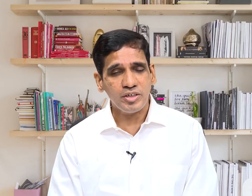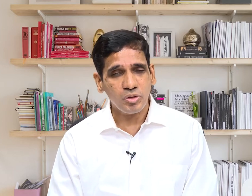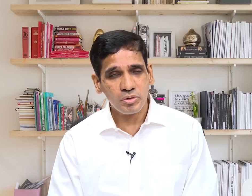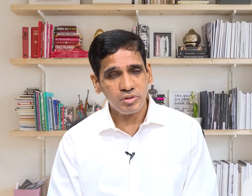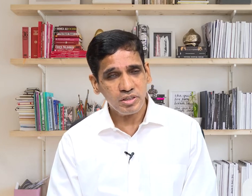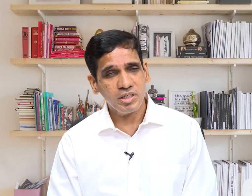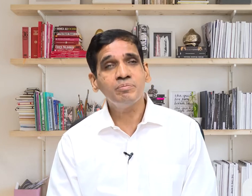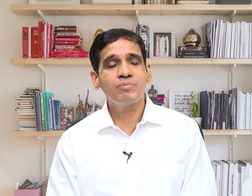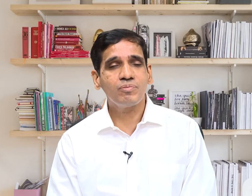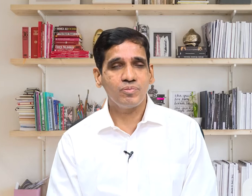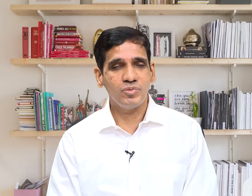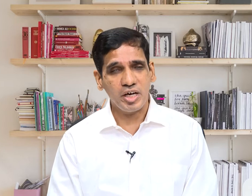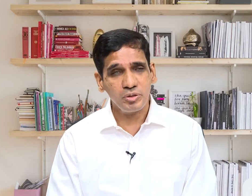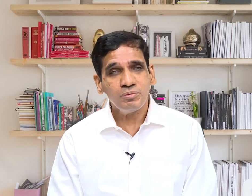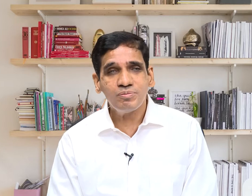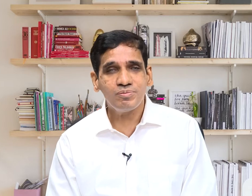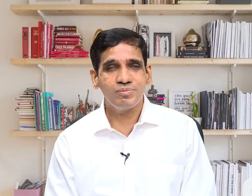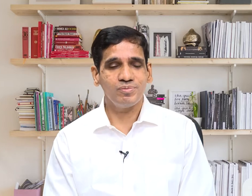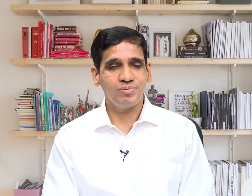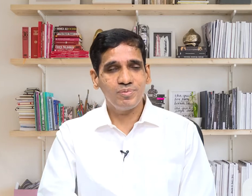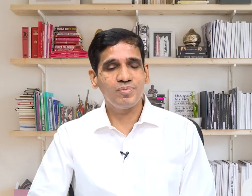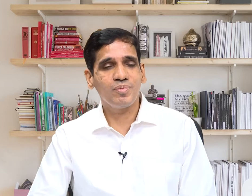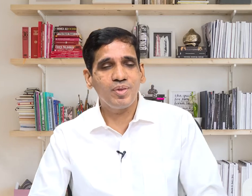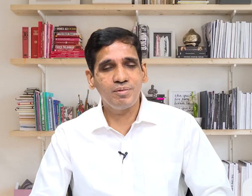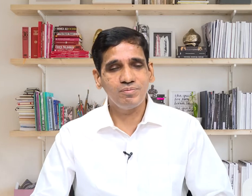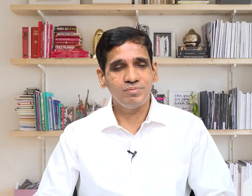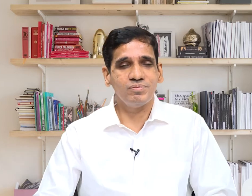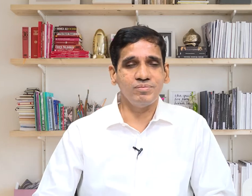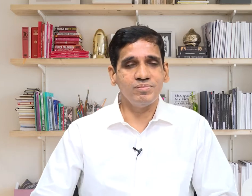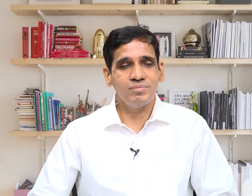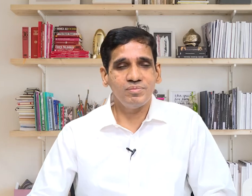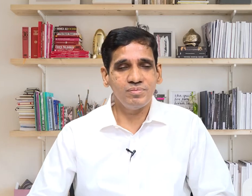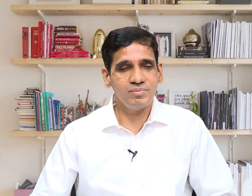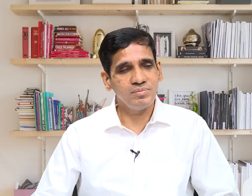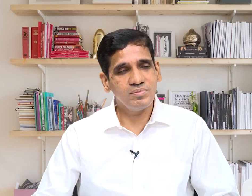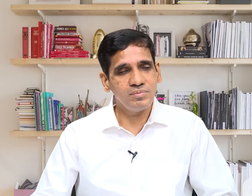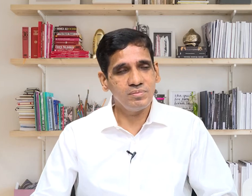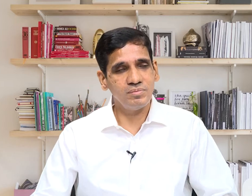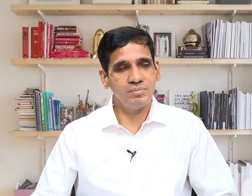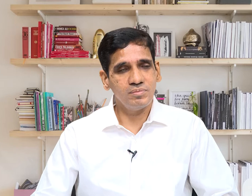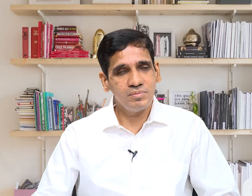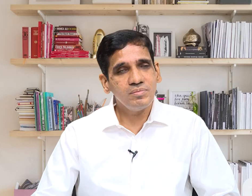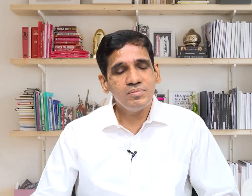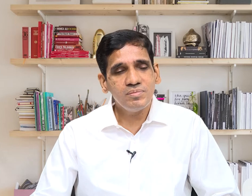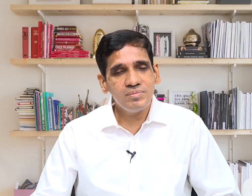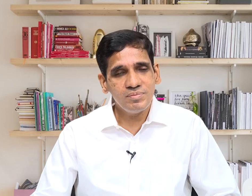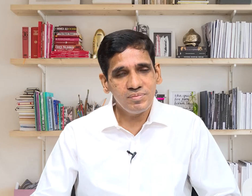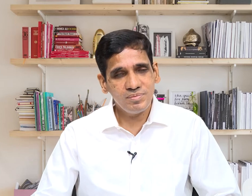it over to Neeta thank you thank you Hame actually